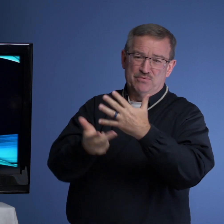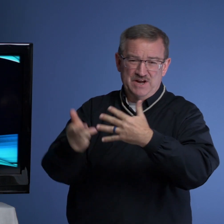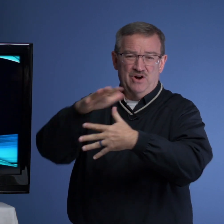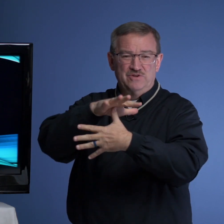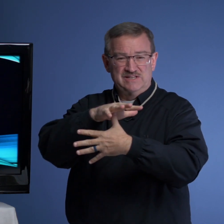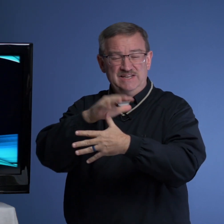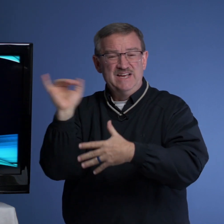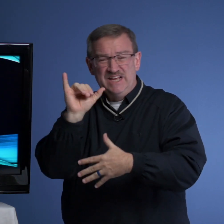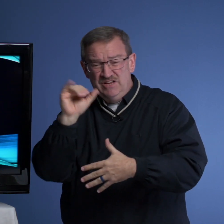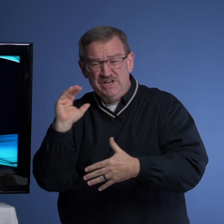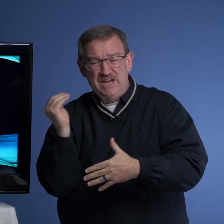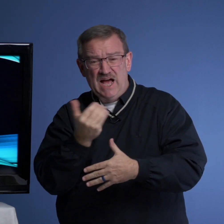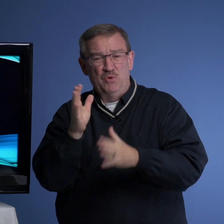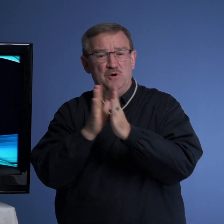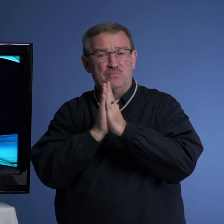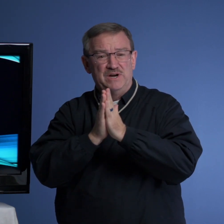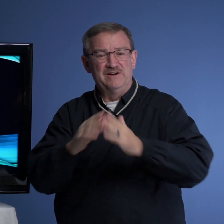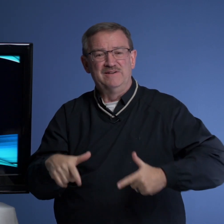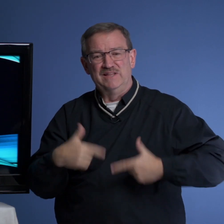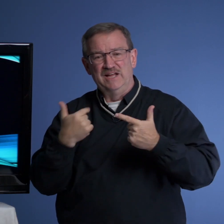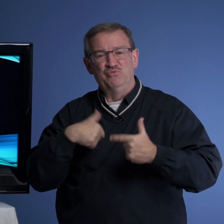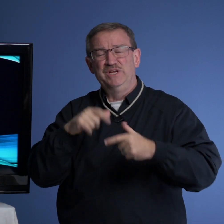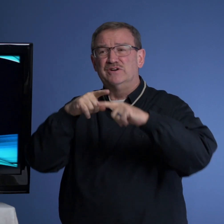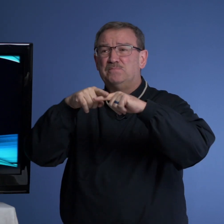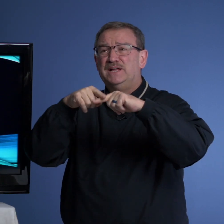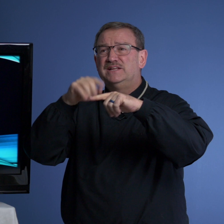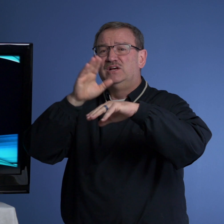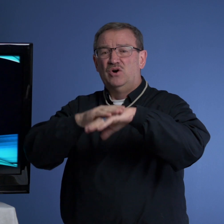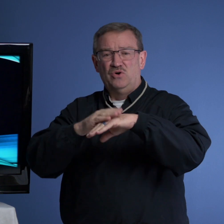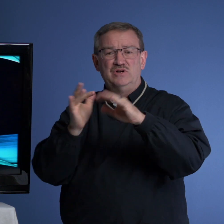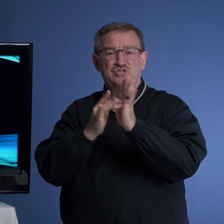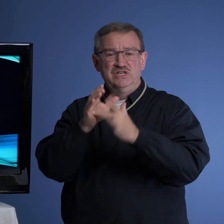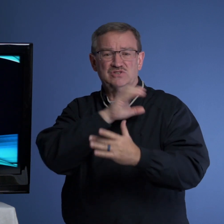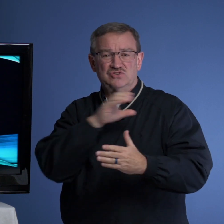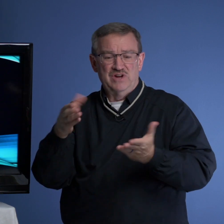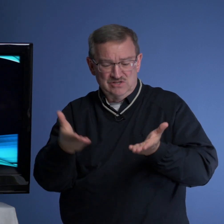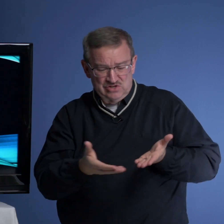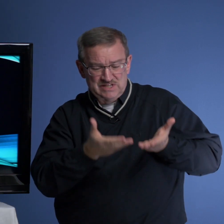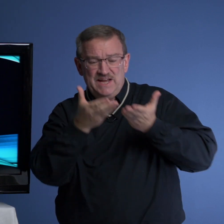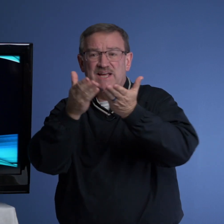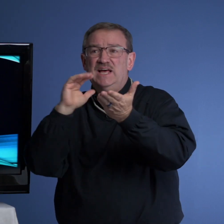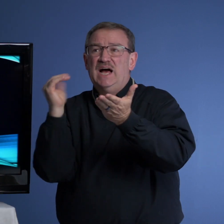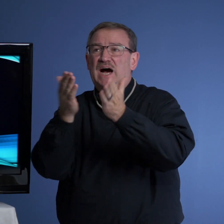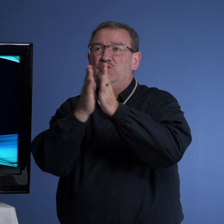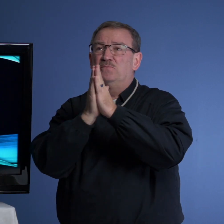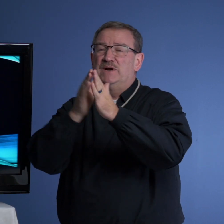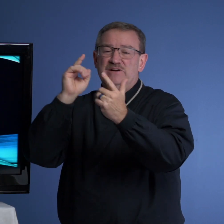priority, even in our prayer life. We are dependent on Jesus Christ to take our prayers